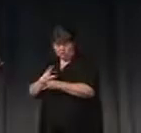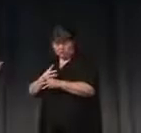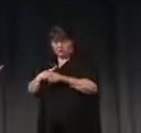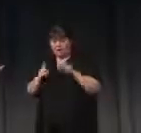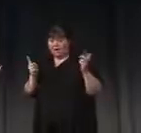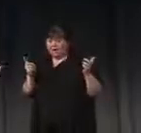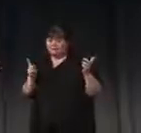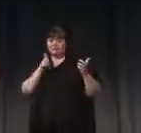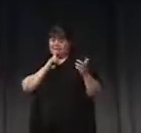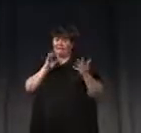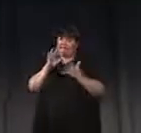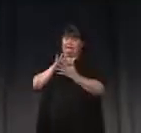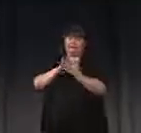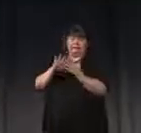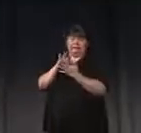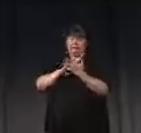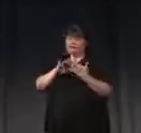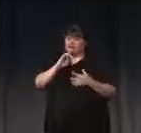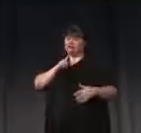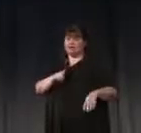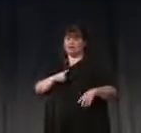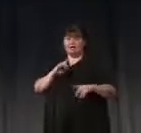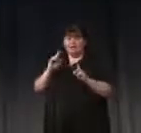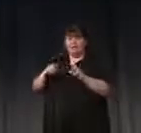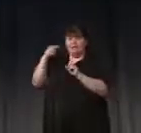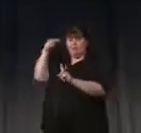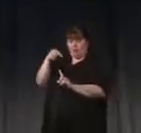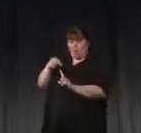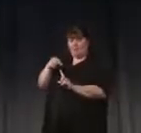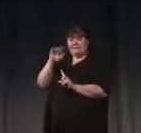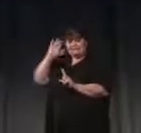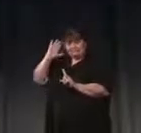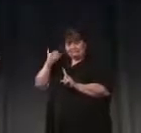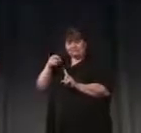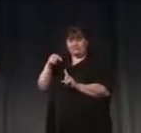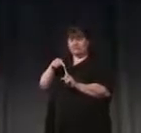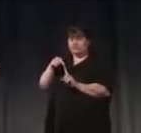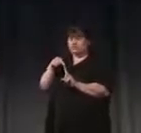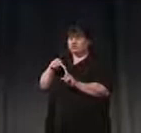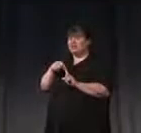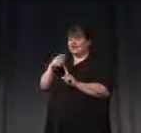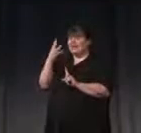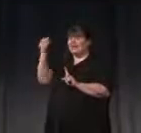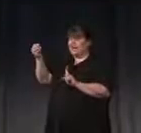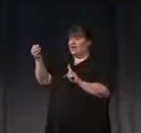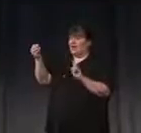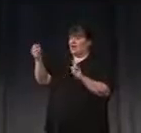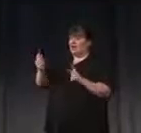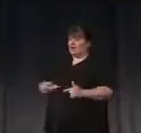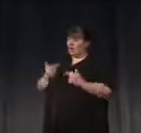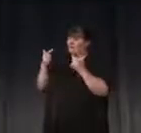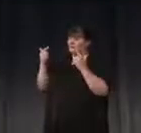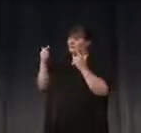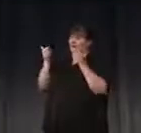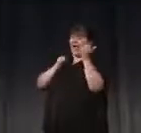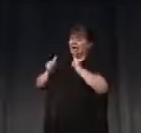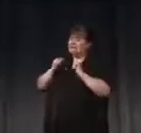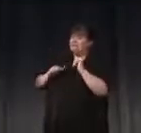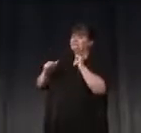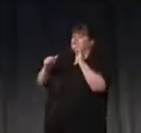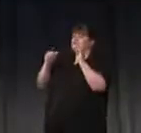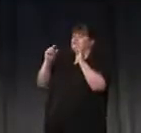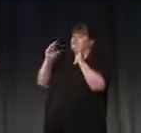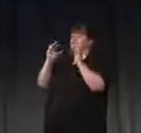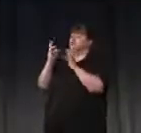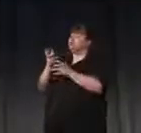although it's unclear, right? The main point actually seems to be that she can go about her life acting, trusting